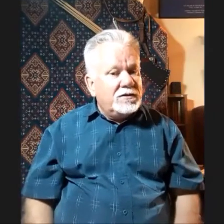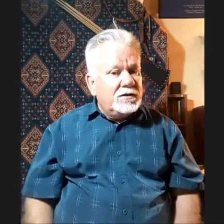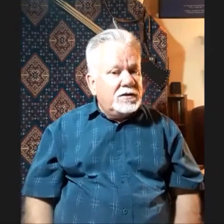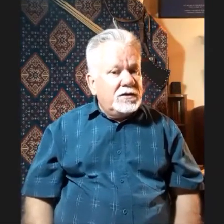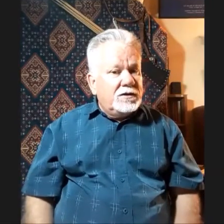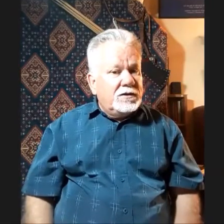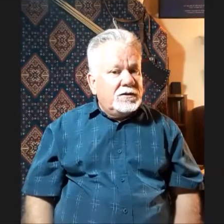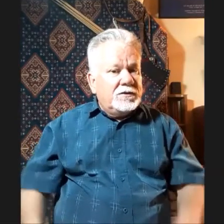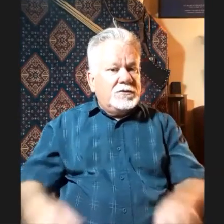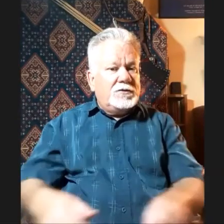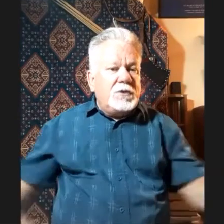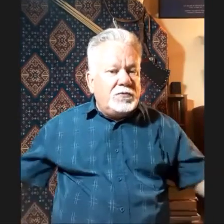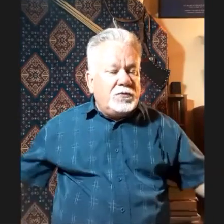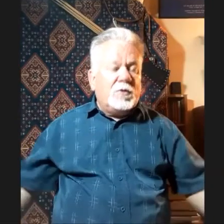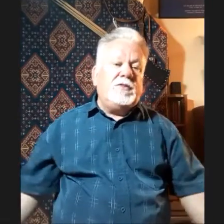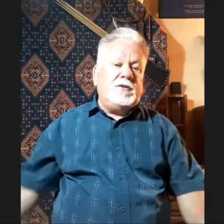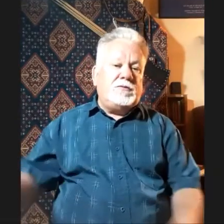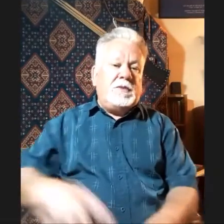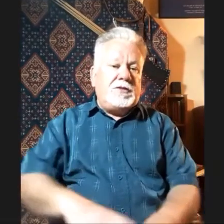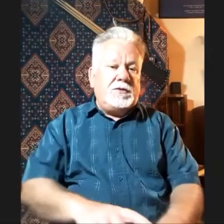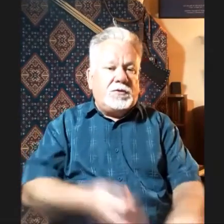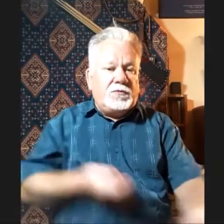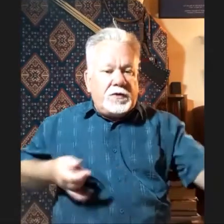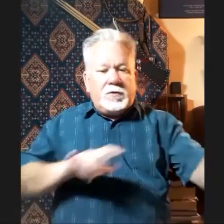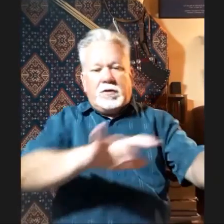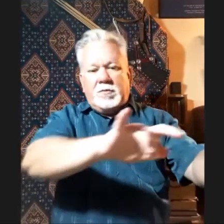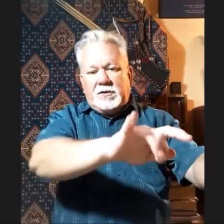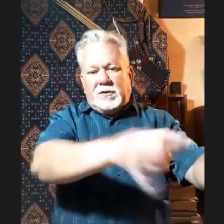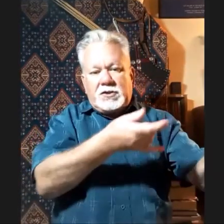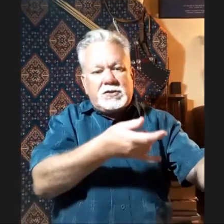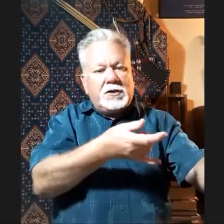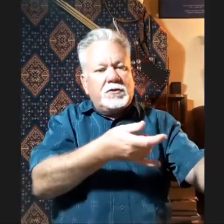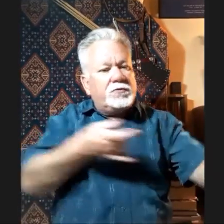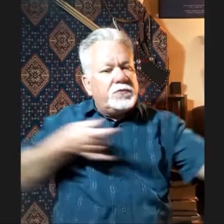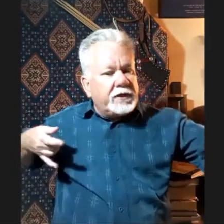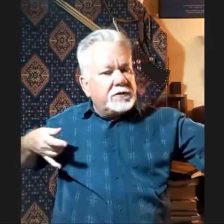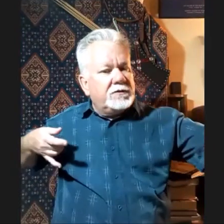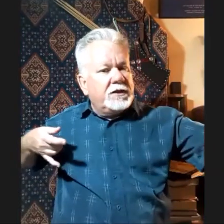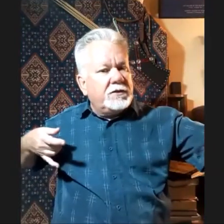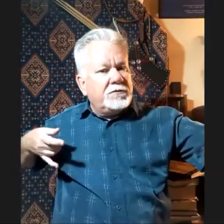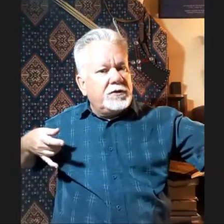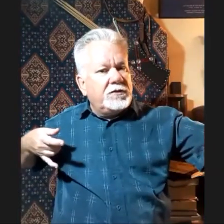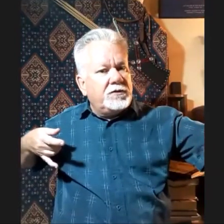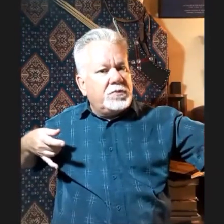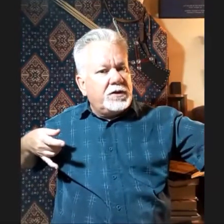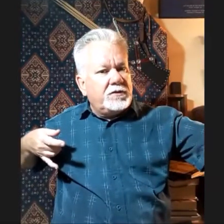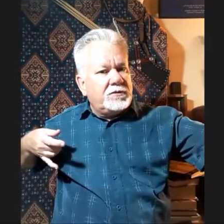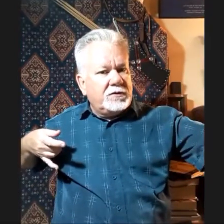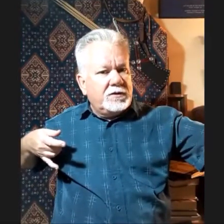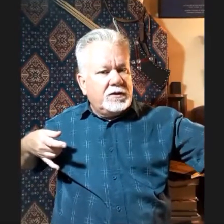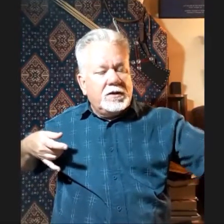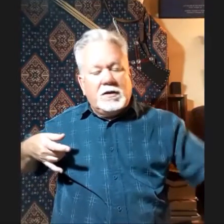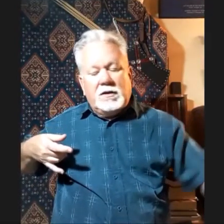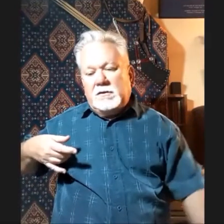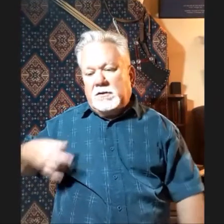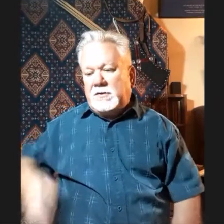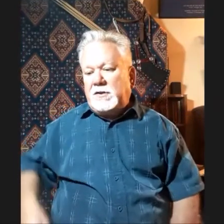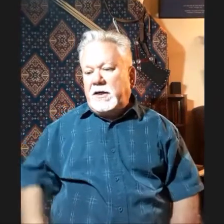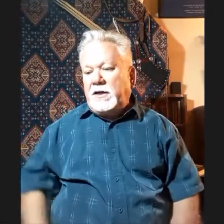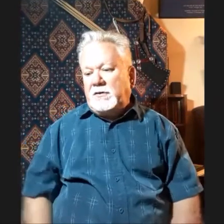Yeah. So therefore this method was very, I mean, it's just a little flick to get the fingers in place. Yeah. The Sasanians